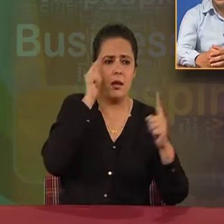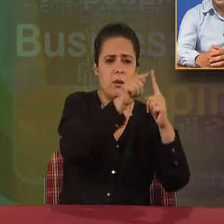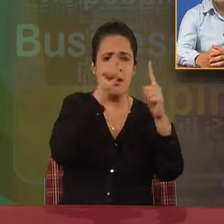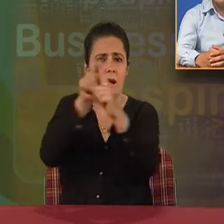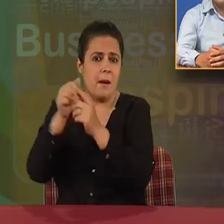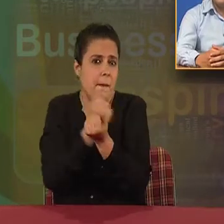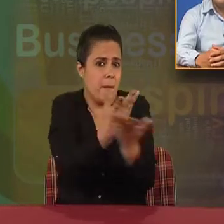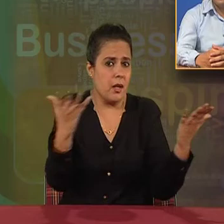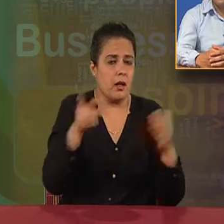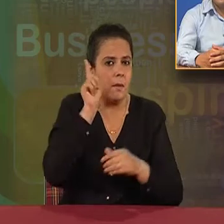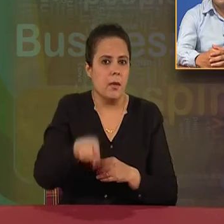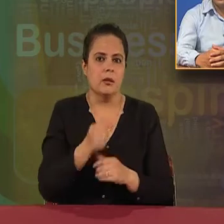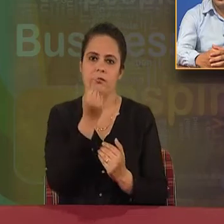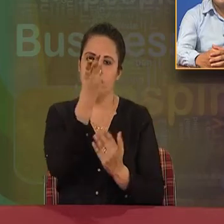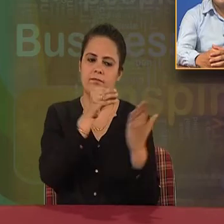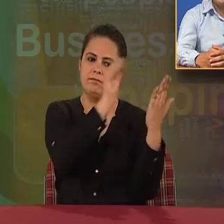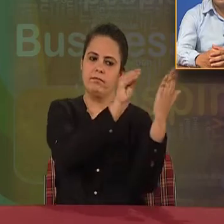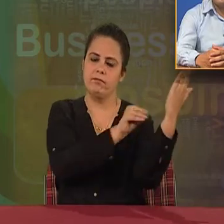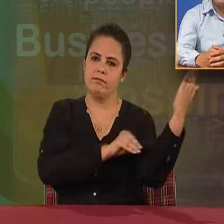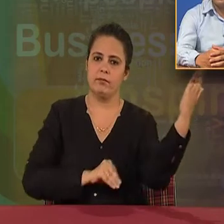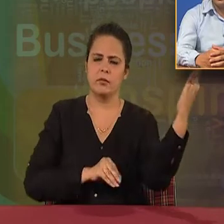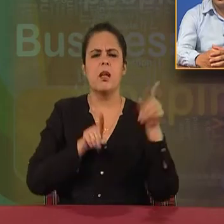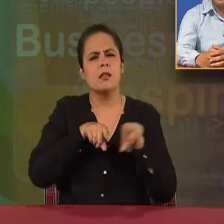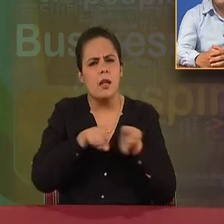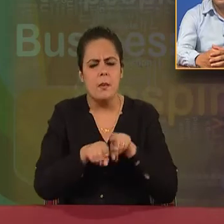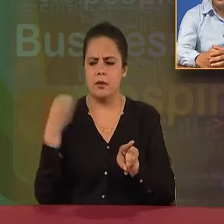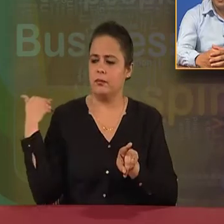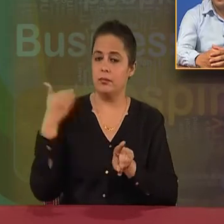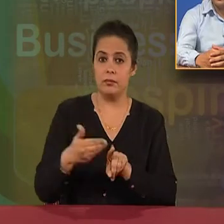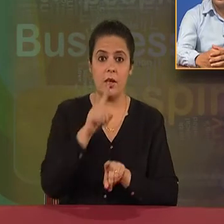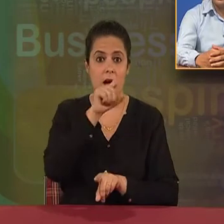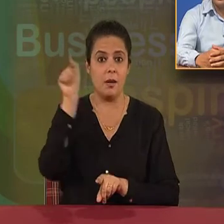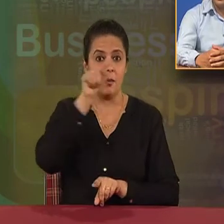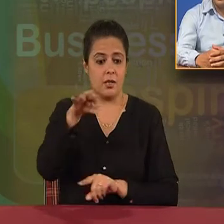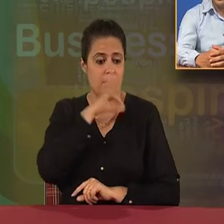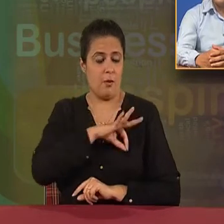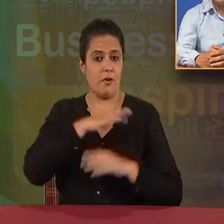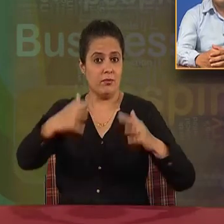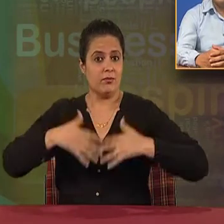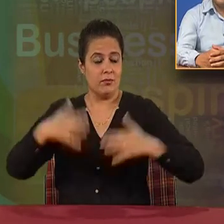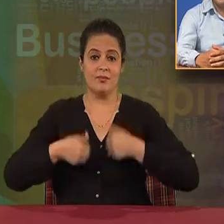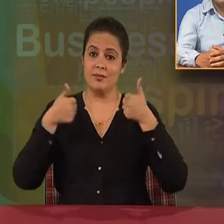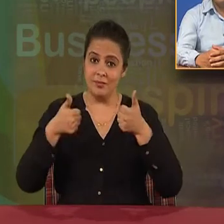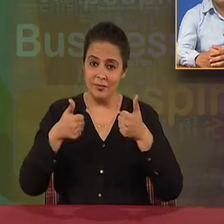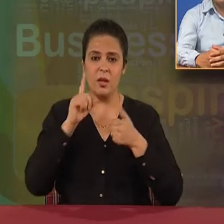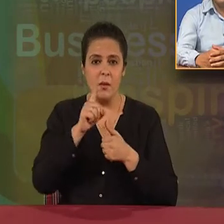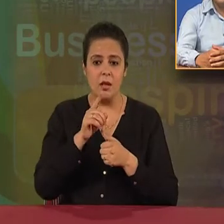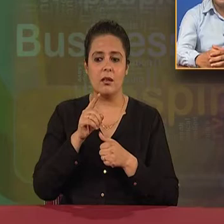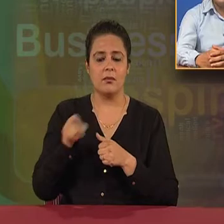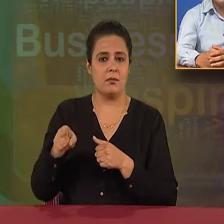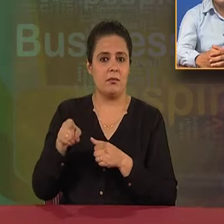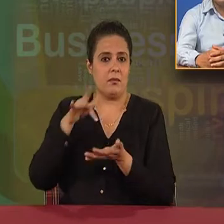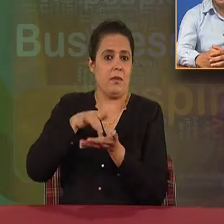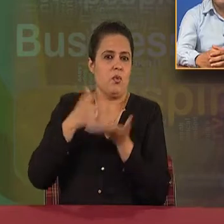Say, in a particular year, a business organization has earned 100% profits. And the organization would like to